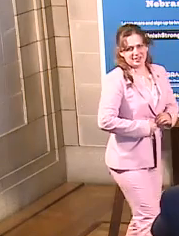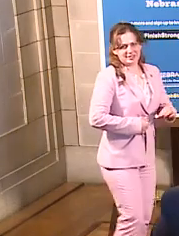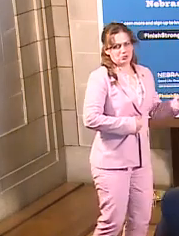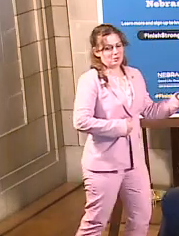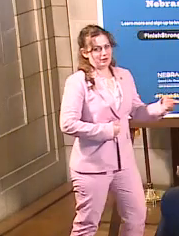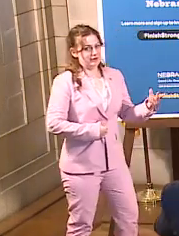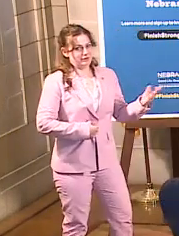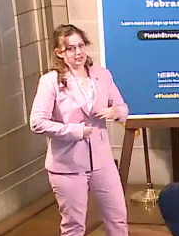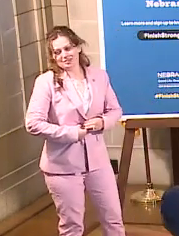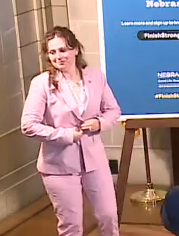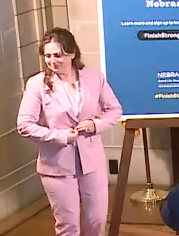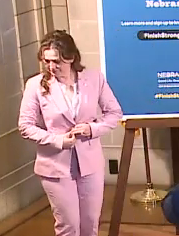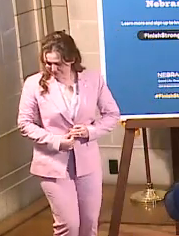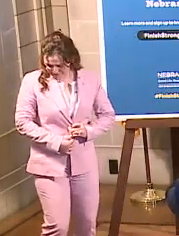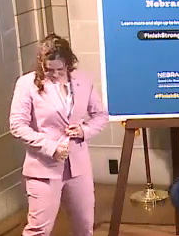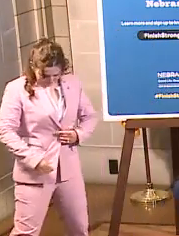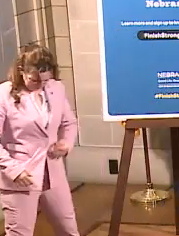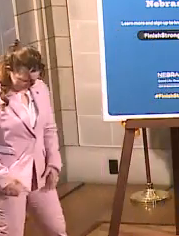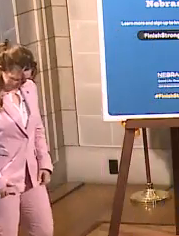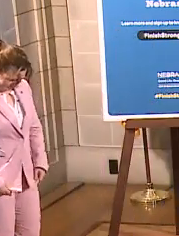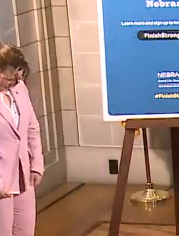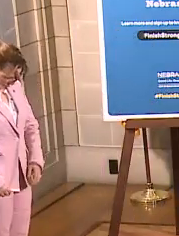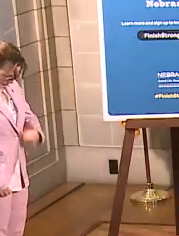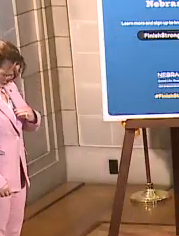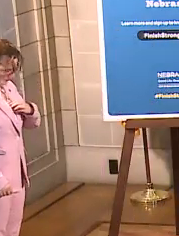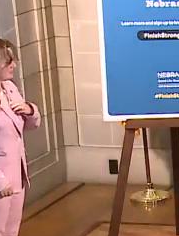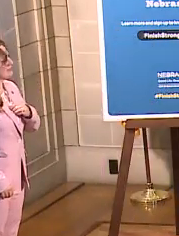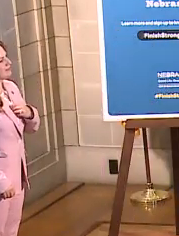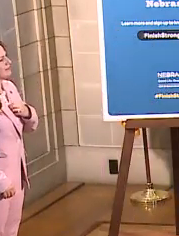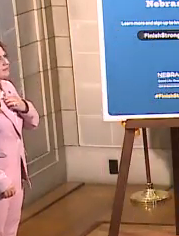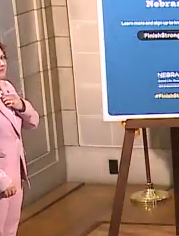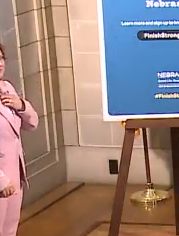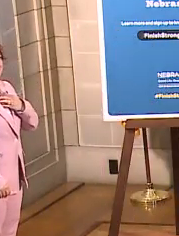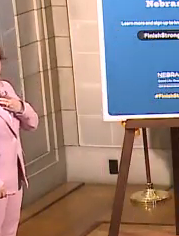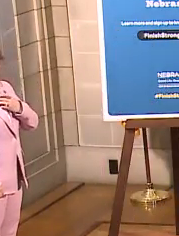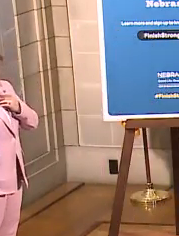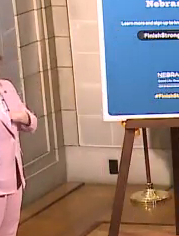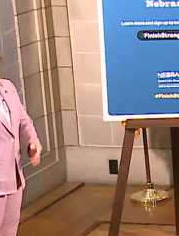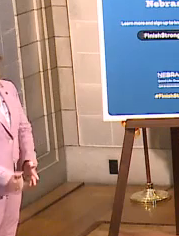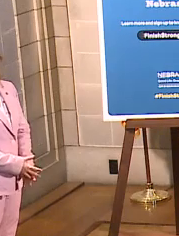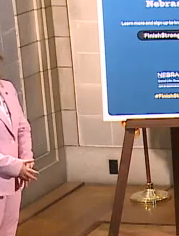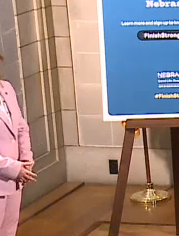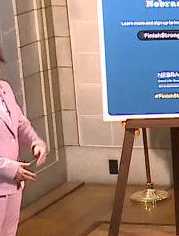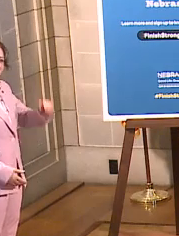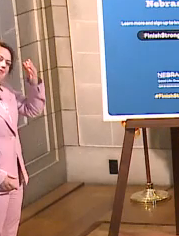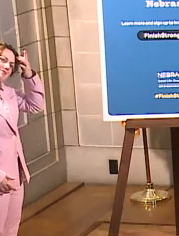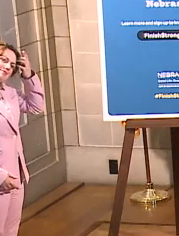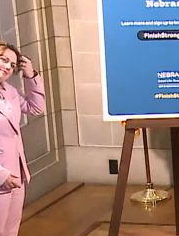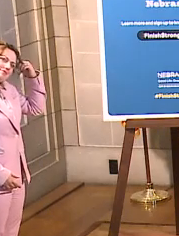Do you want to get someone first? sure. All right. We're going to take a few of you. Let's keep some eye on.